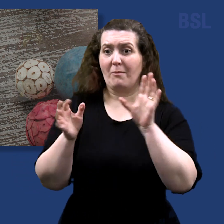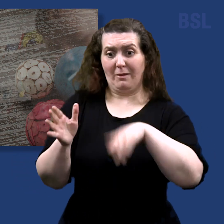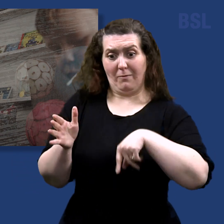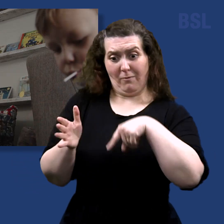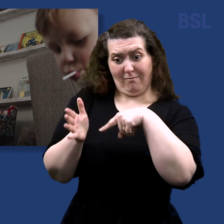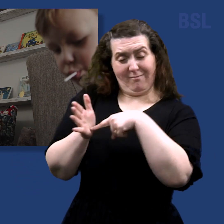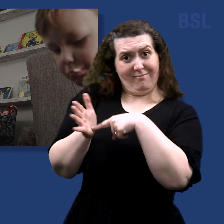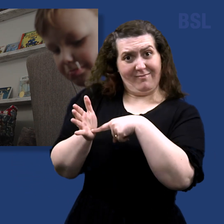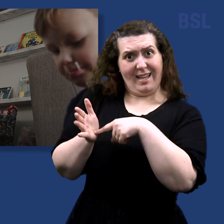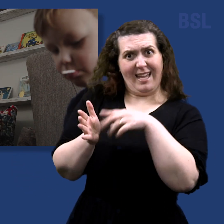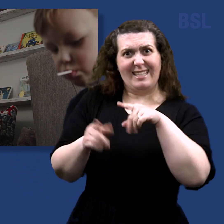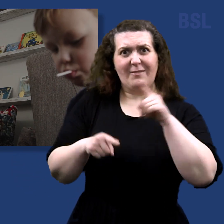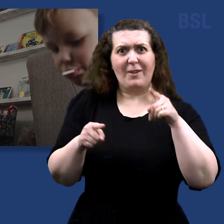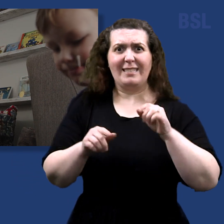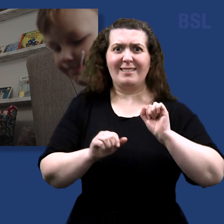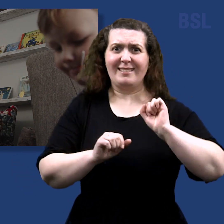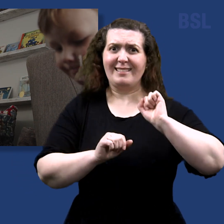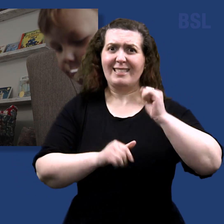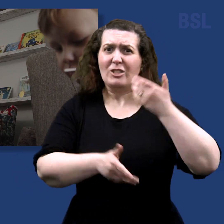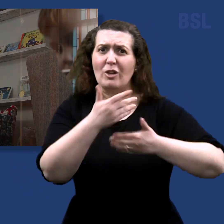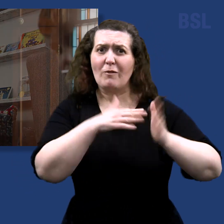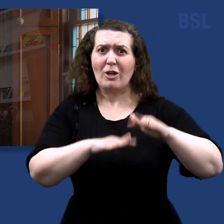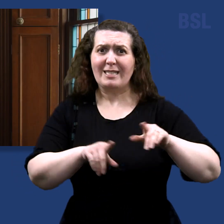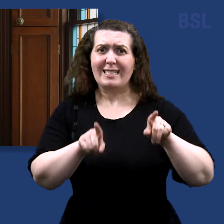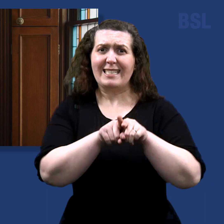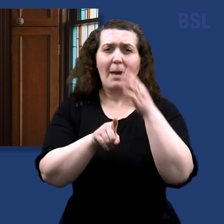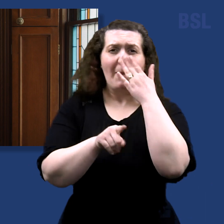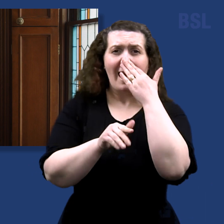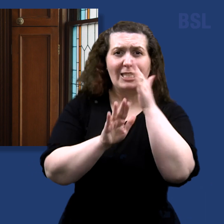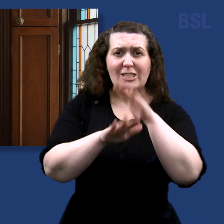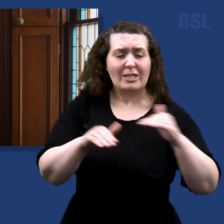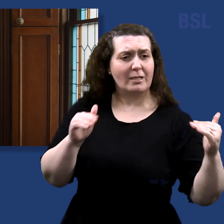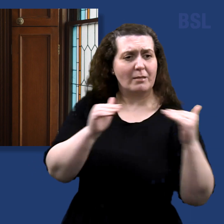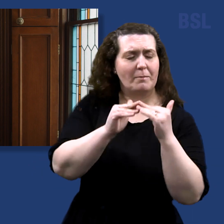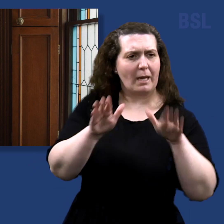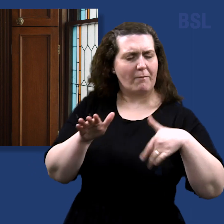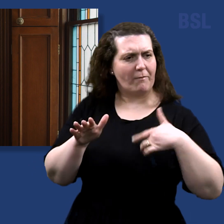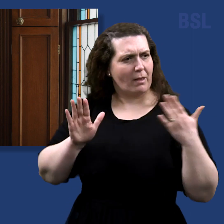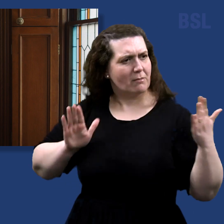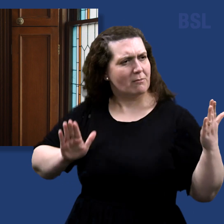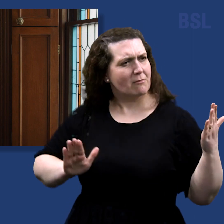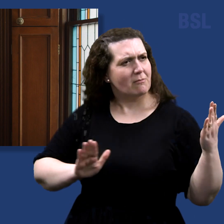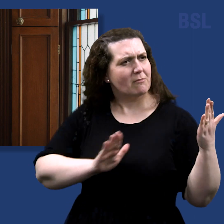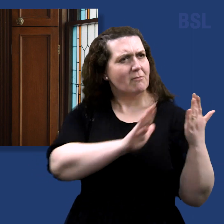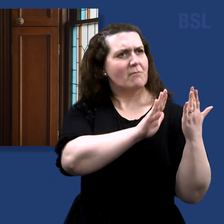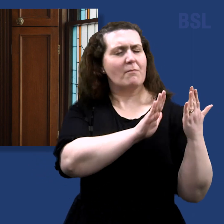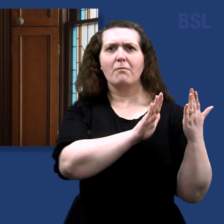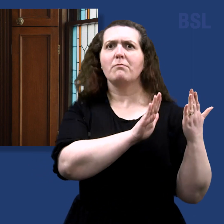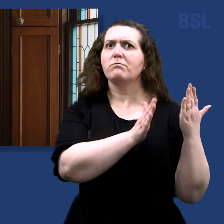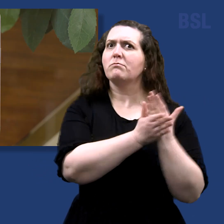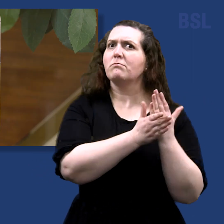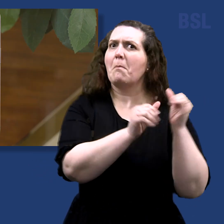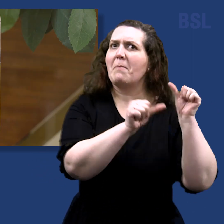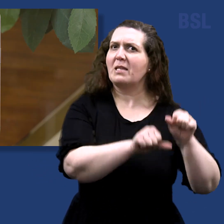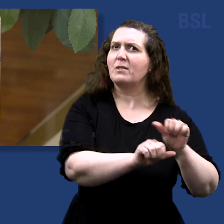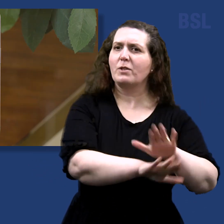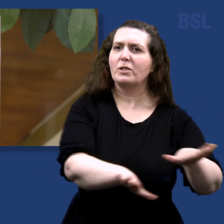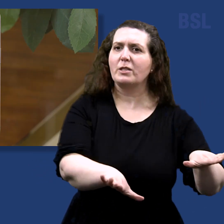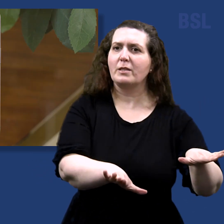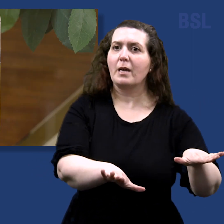own age, making decisions that bring them closer to the Savior, it will be such a blessing for them. The Member Tools app has grown from a digital